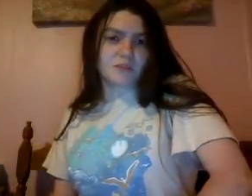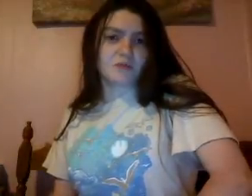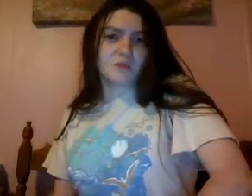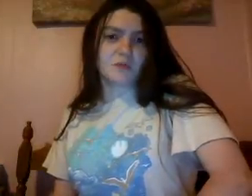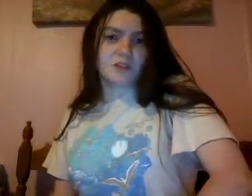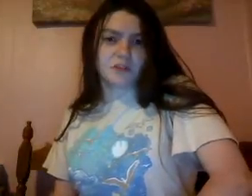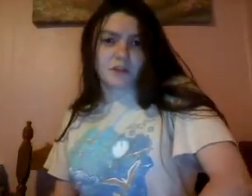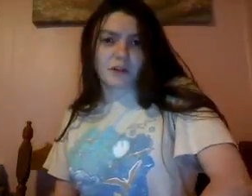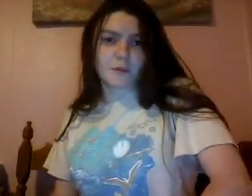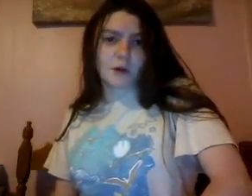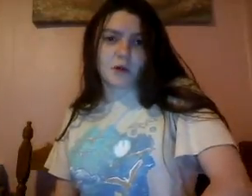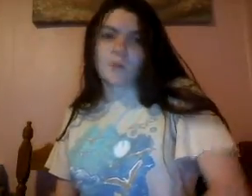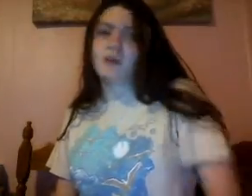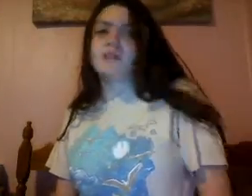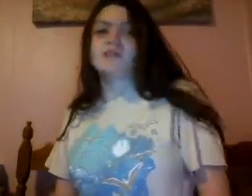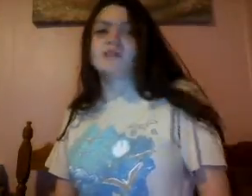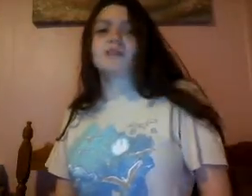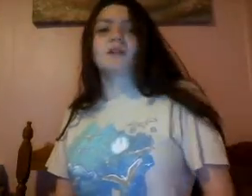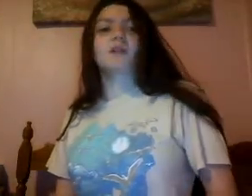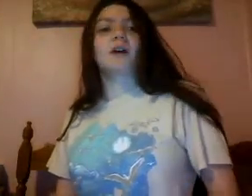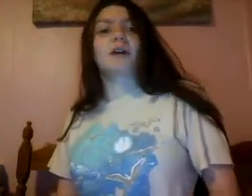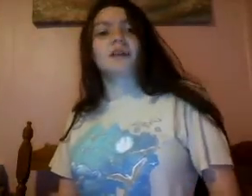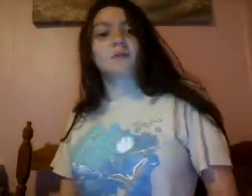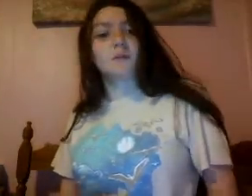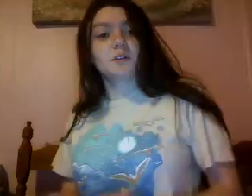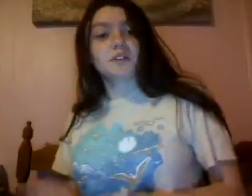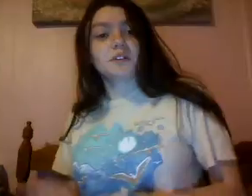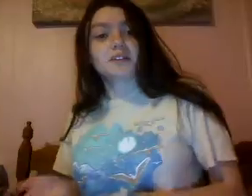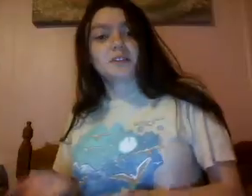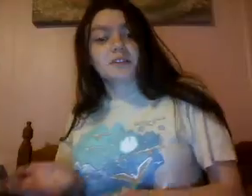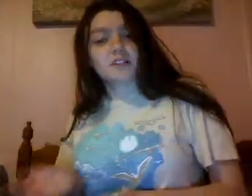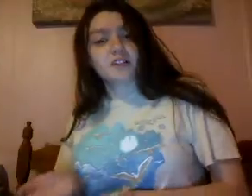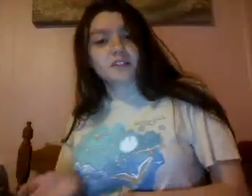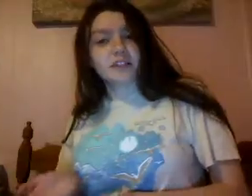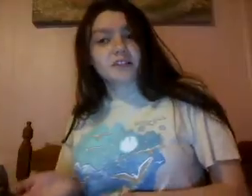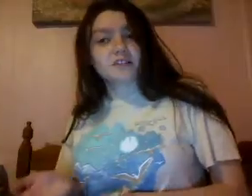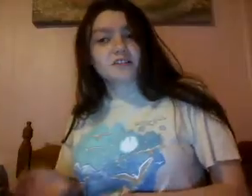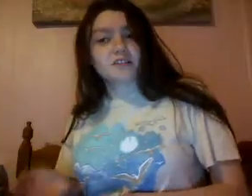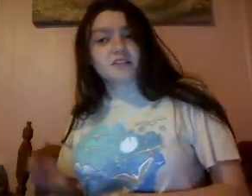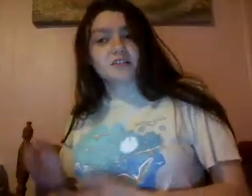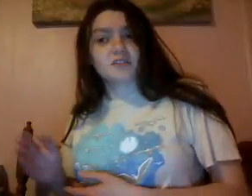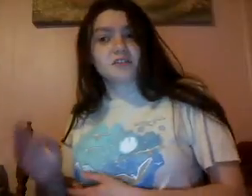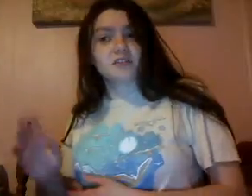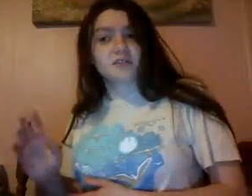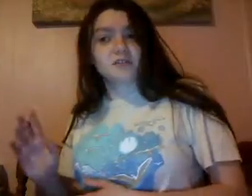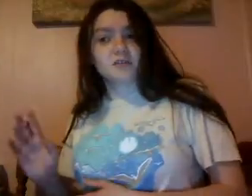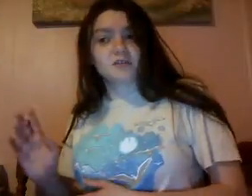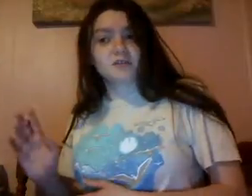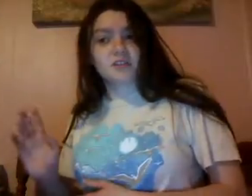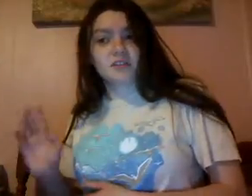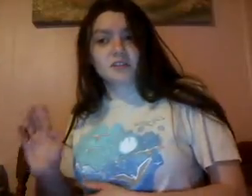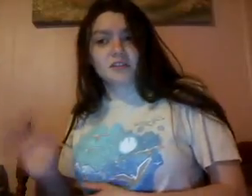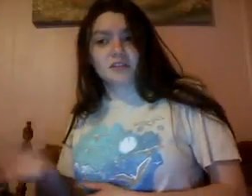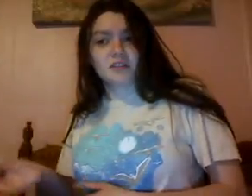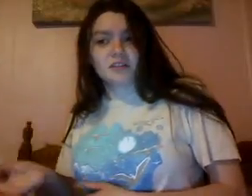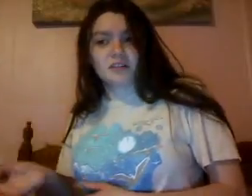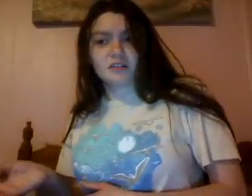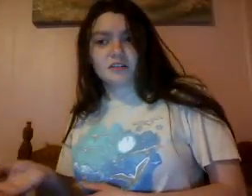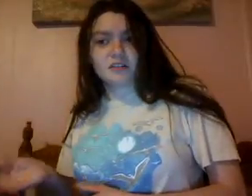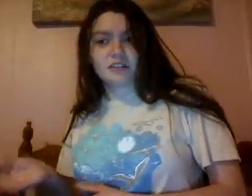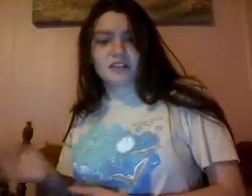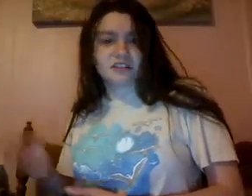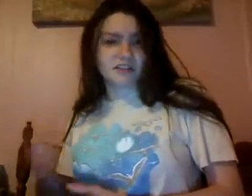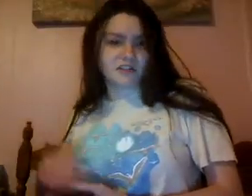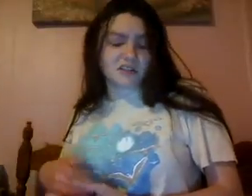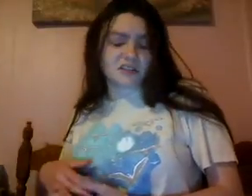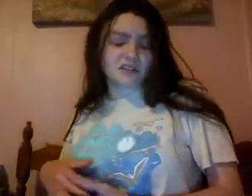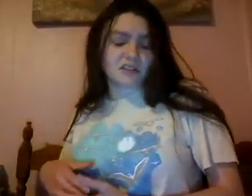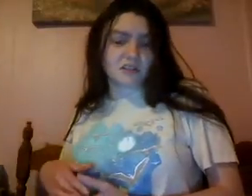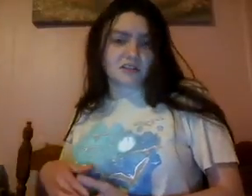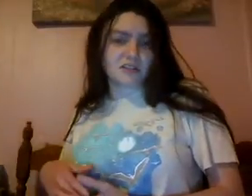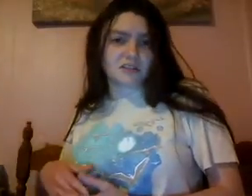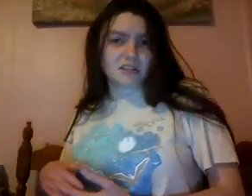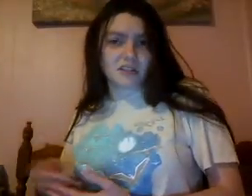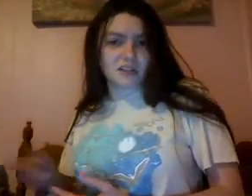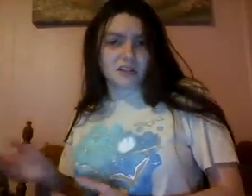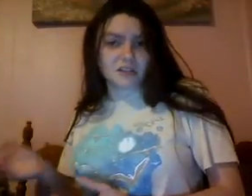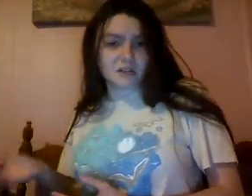will be to that poem. Also I can put links to... external links they're called in my